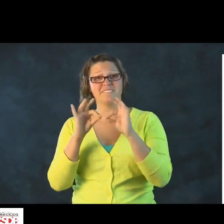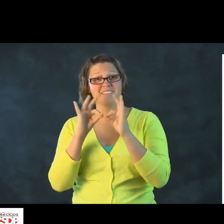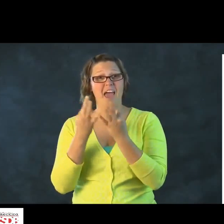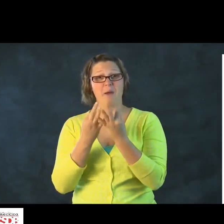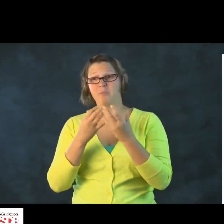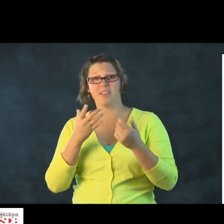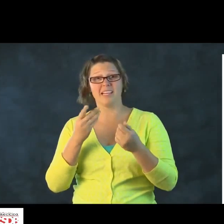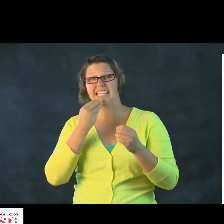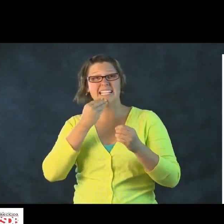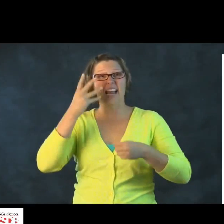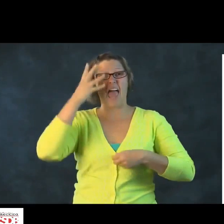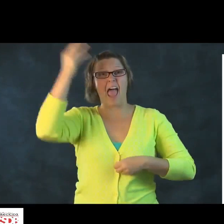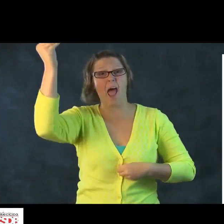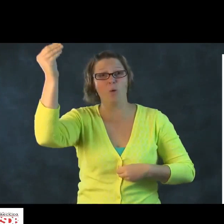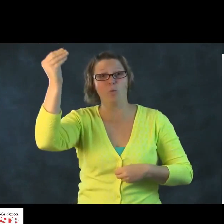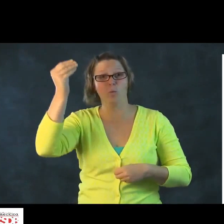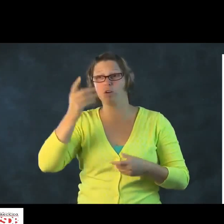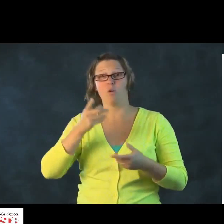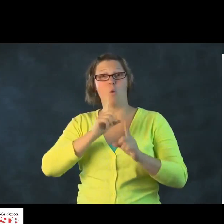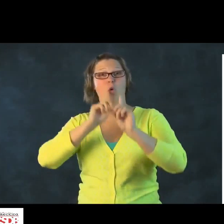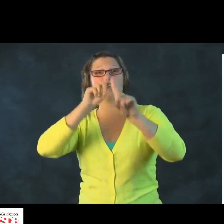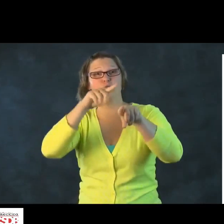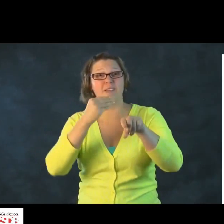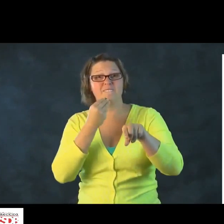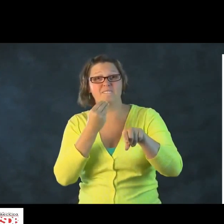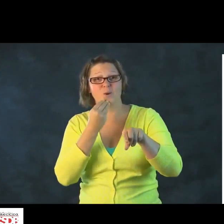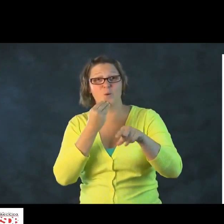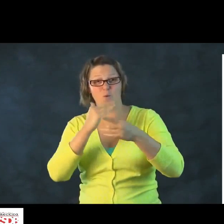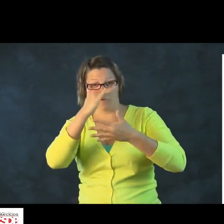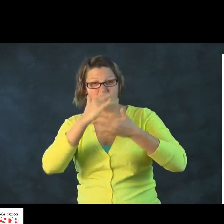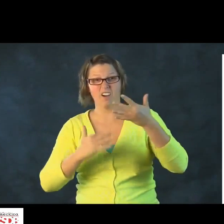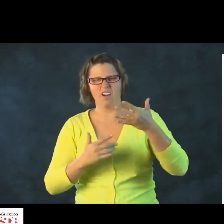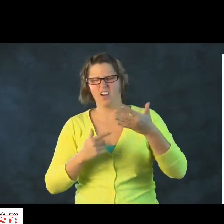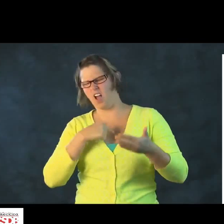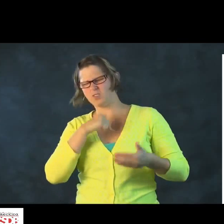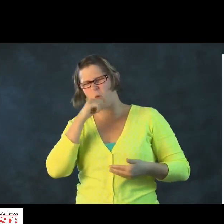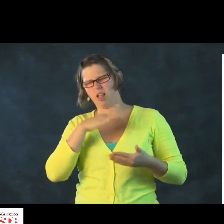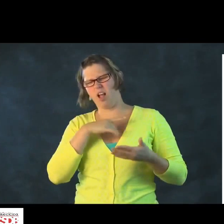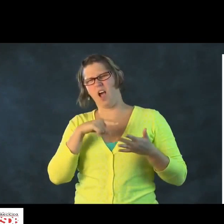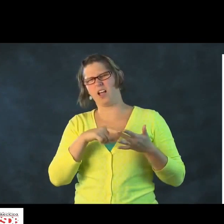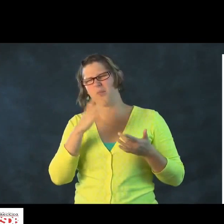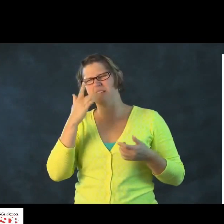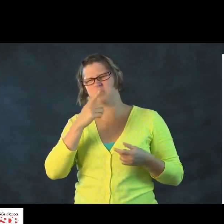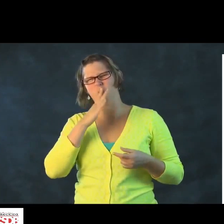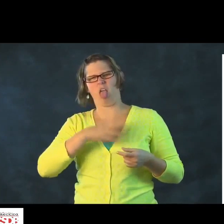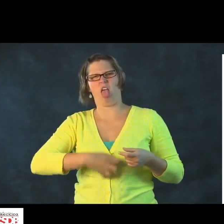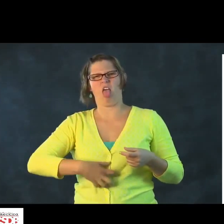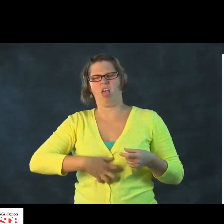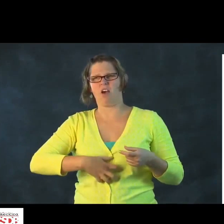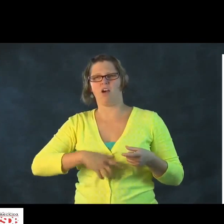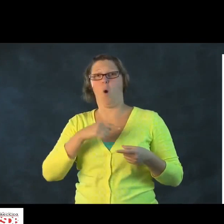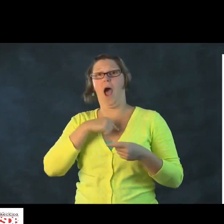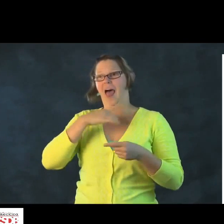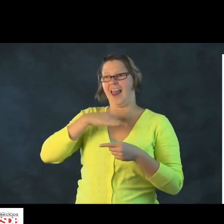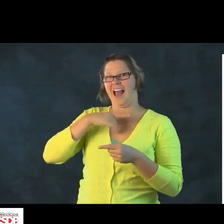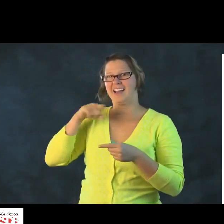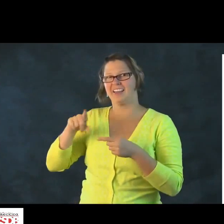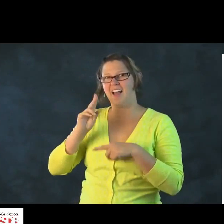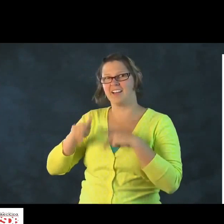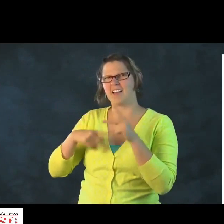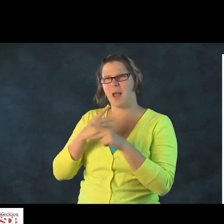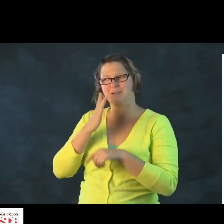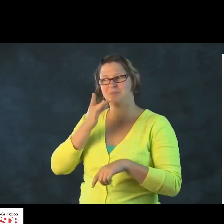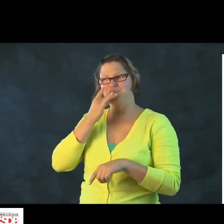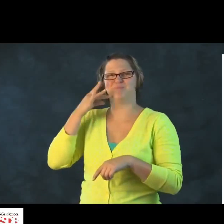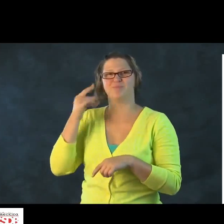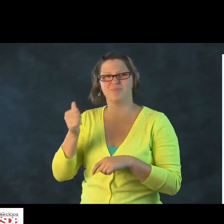use language. You're at the dinner table with the family or out at a restaurant, and they need to order food. You can elaborate even on that. You can